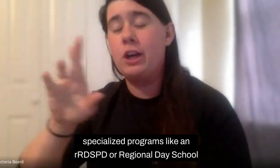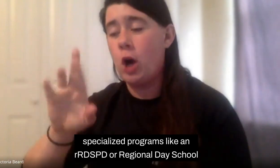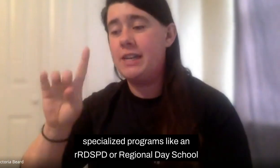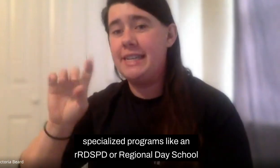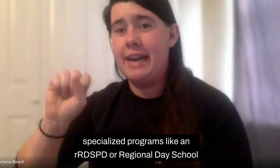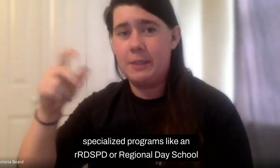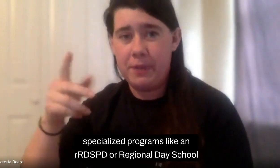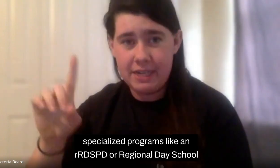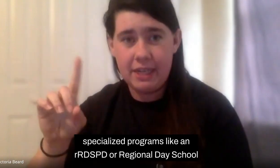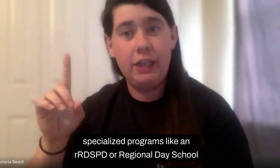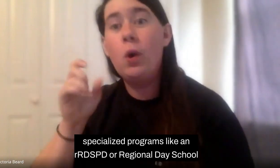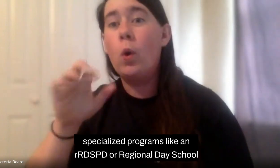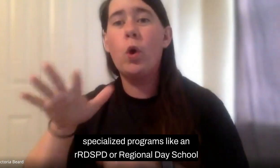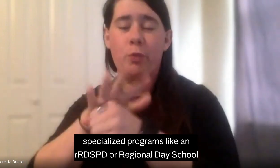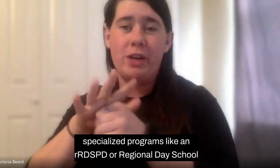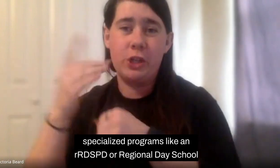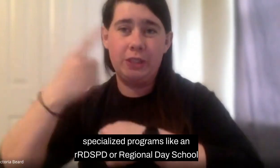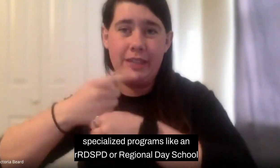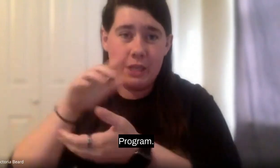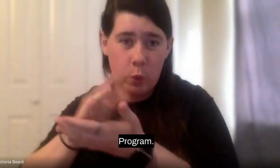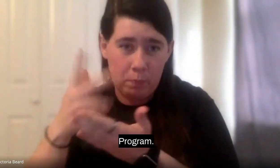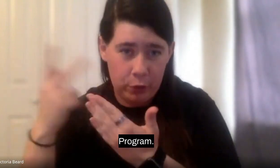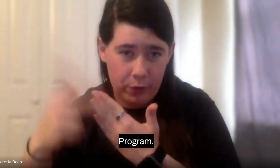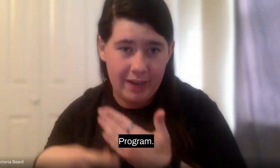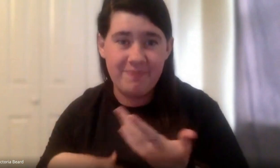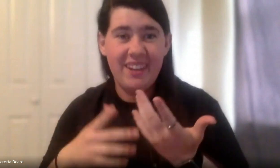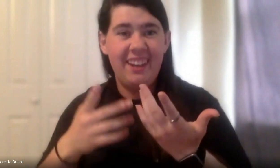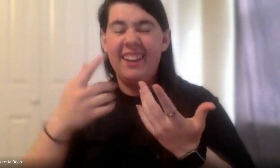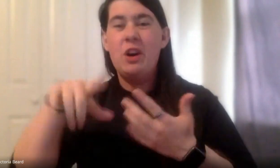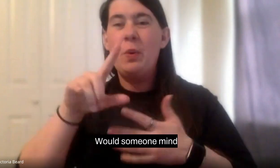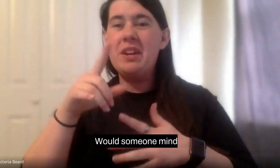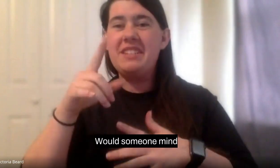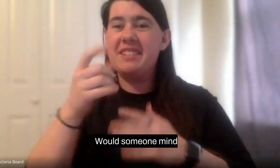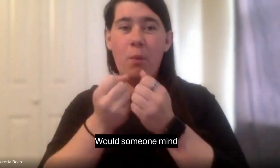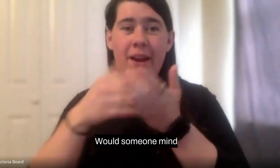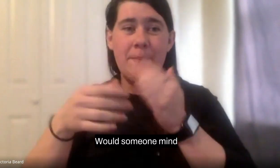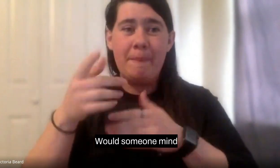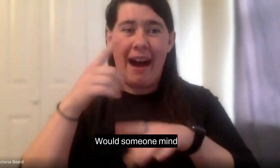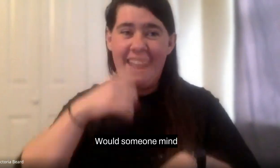RDSPD or regional day school program. Would someone mind